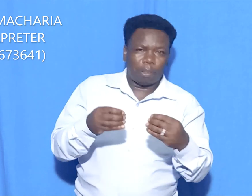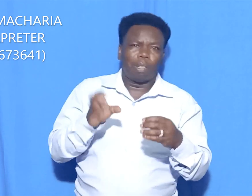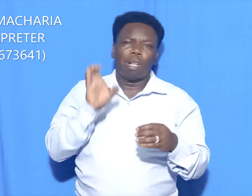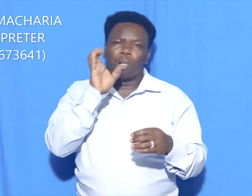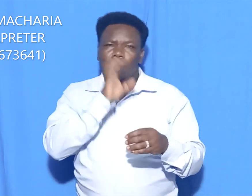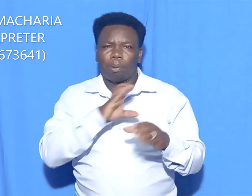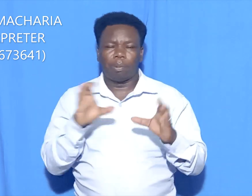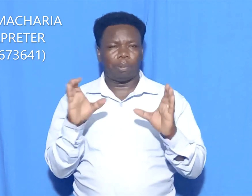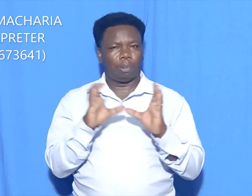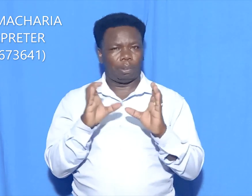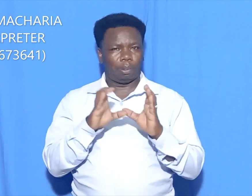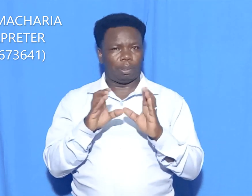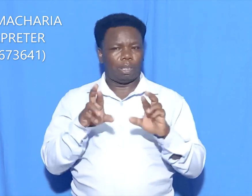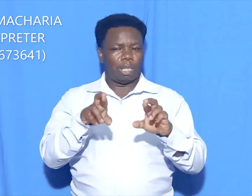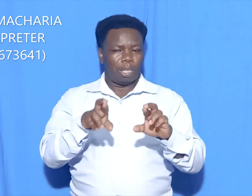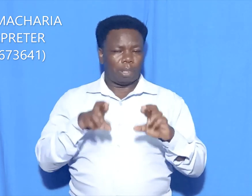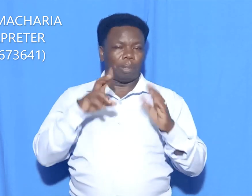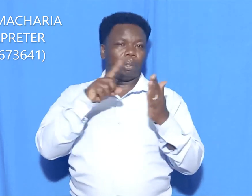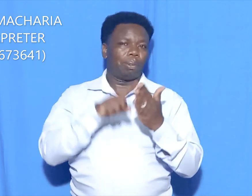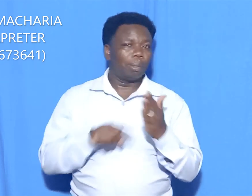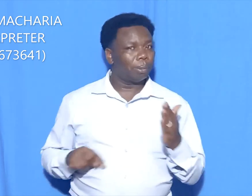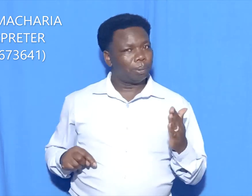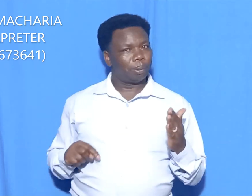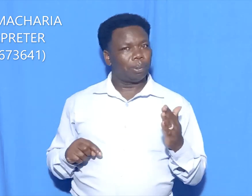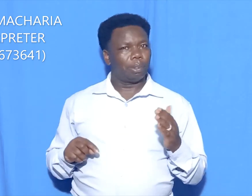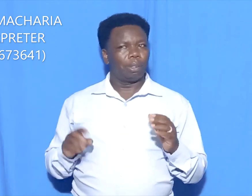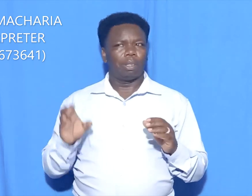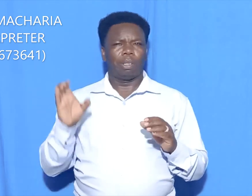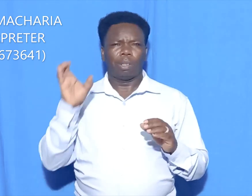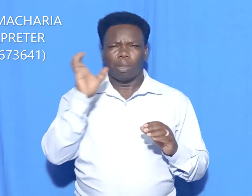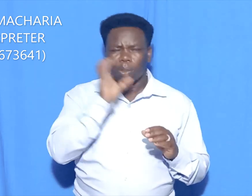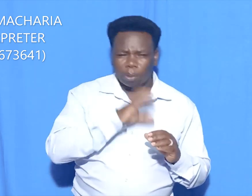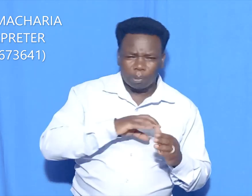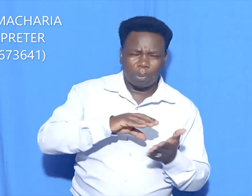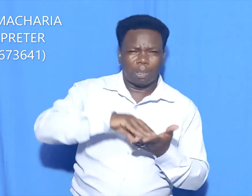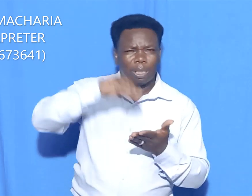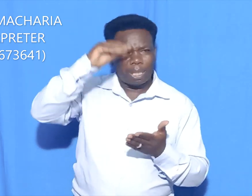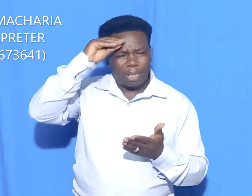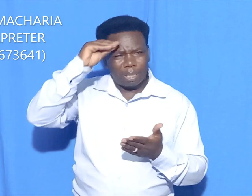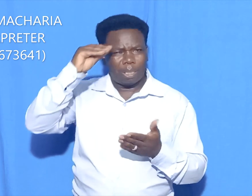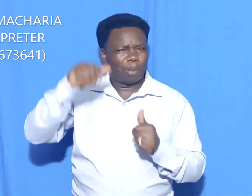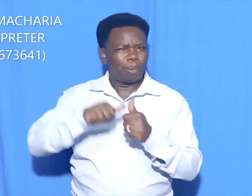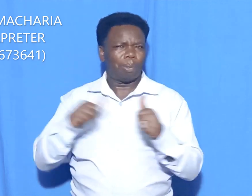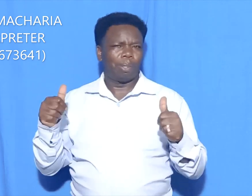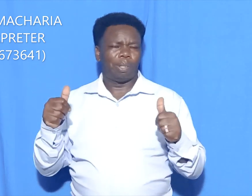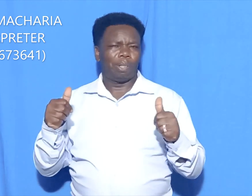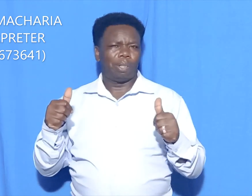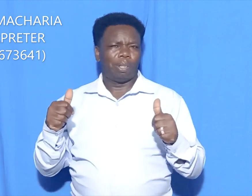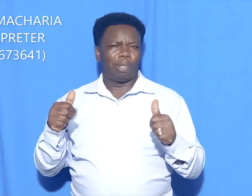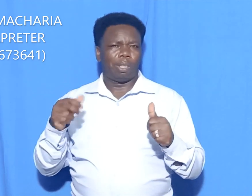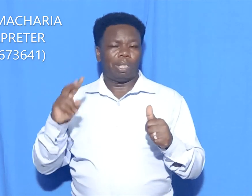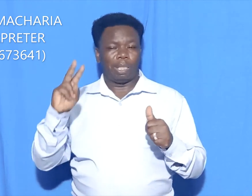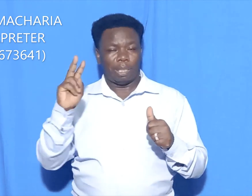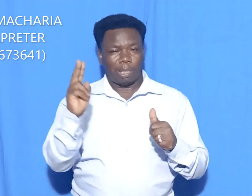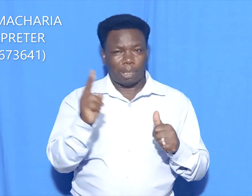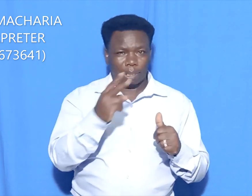Requirements are complete of the course of study, due to review clearance form.